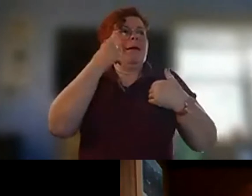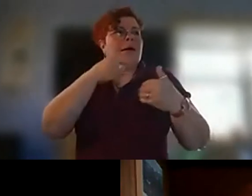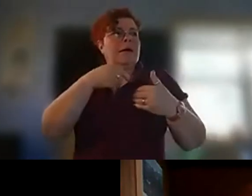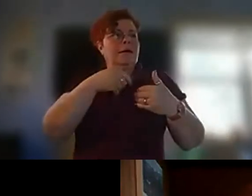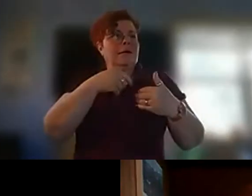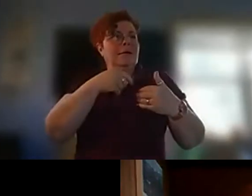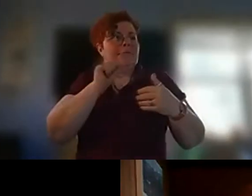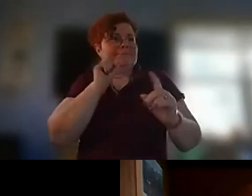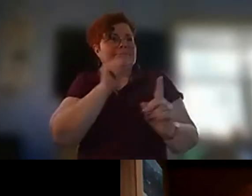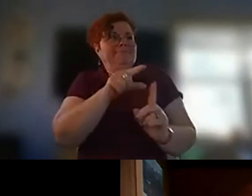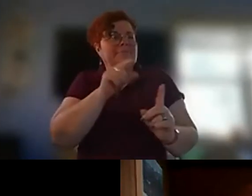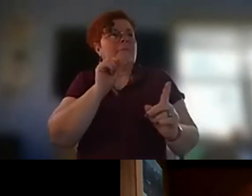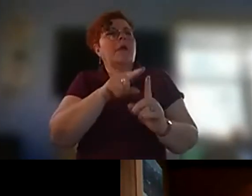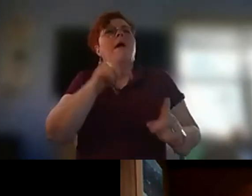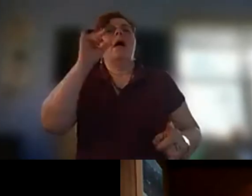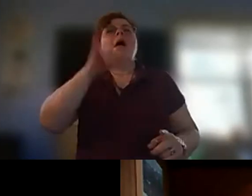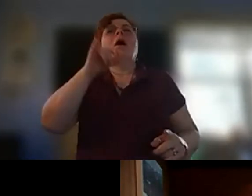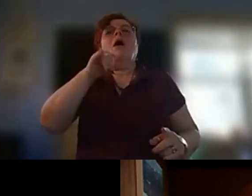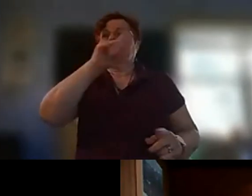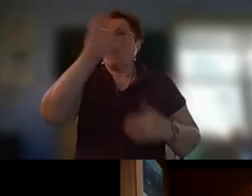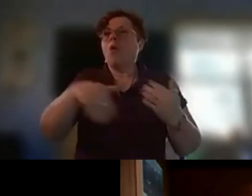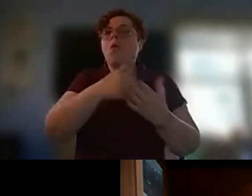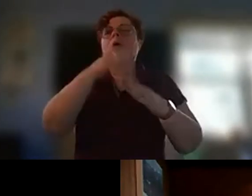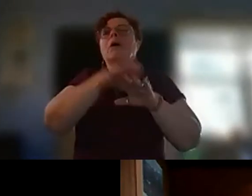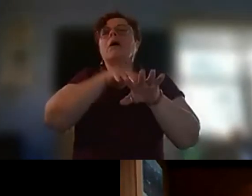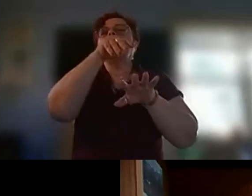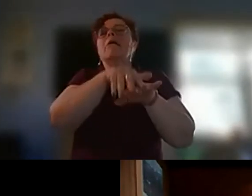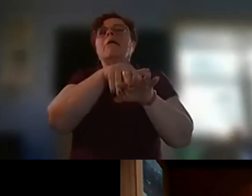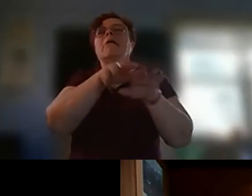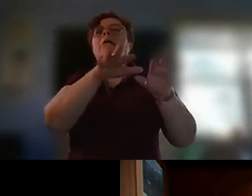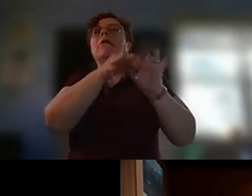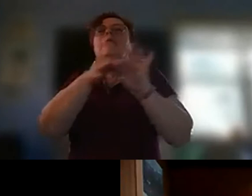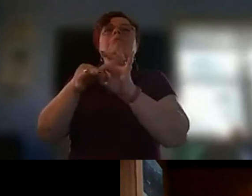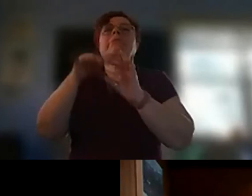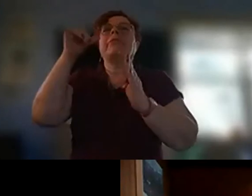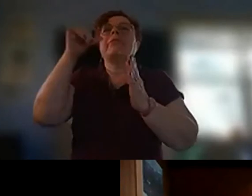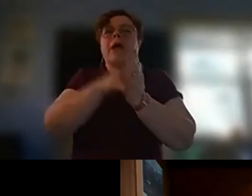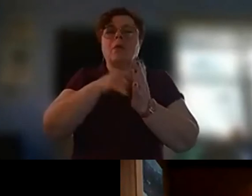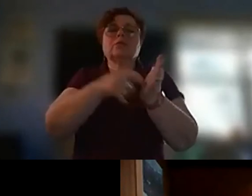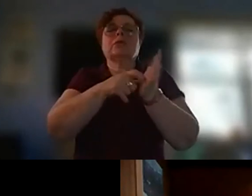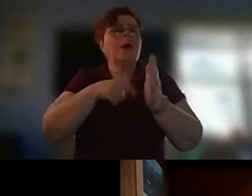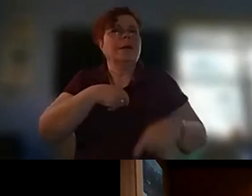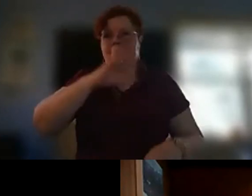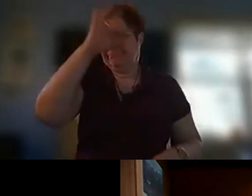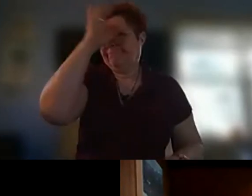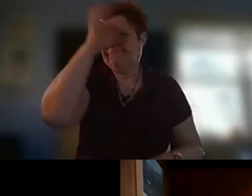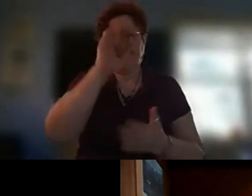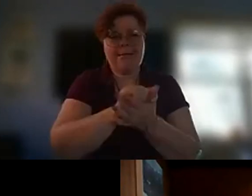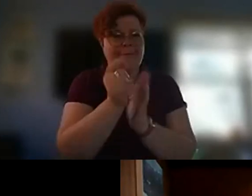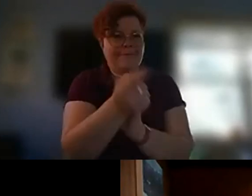poems that that uh that the indigenous uh uh people's thread had and was running through it but the interesting thing to me